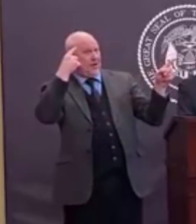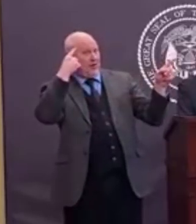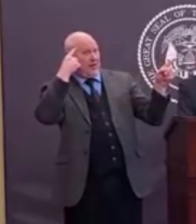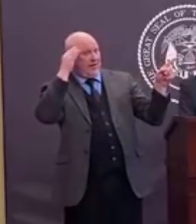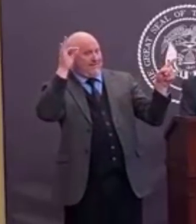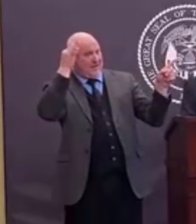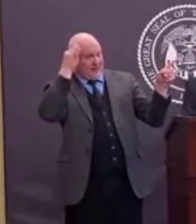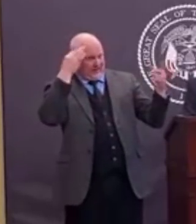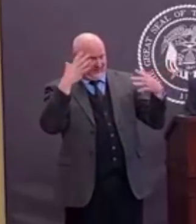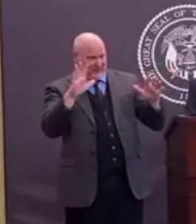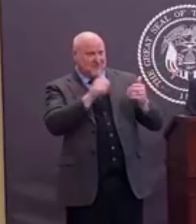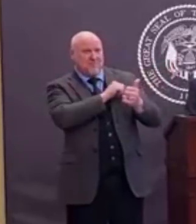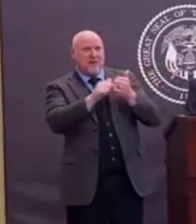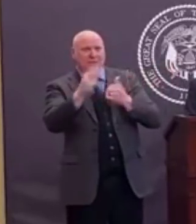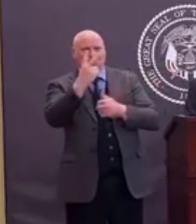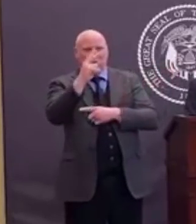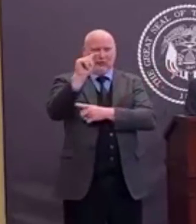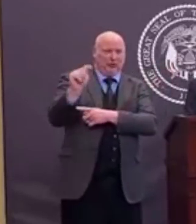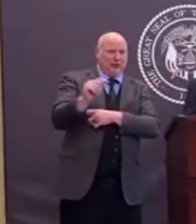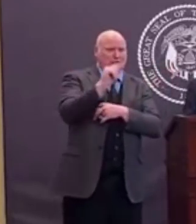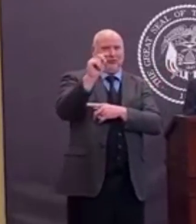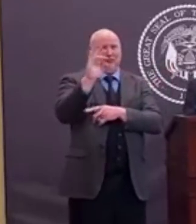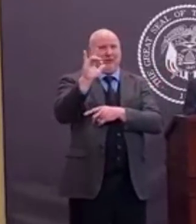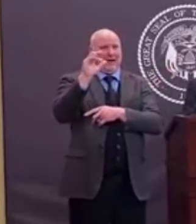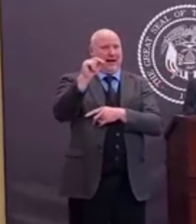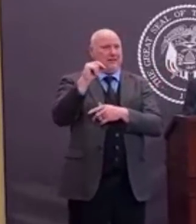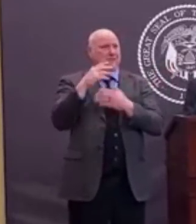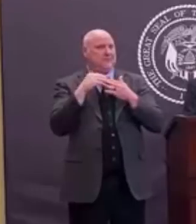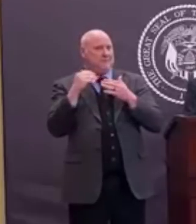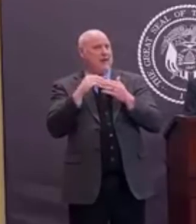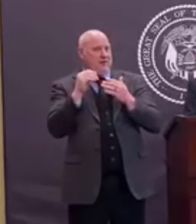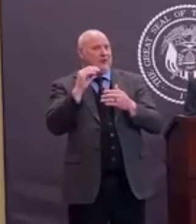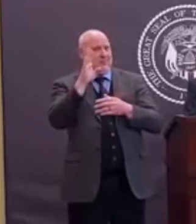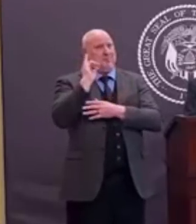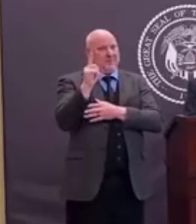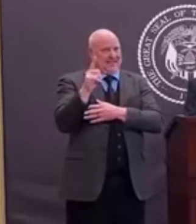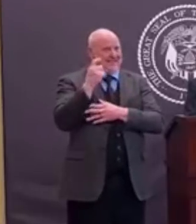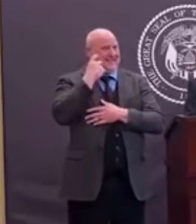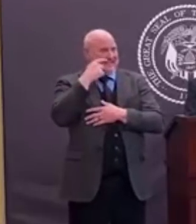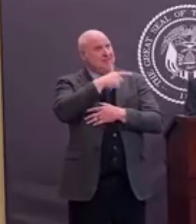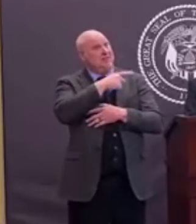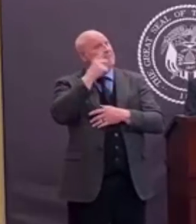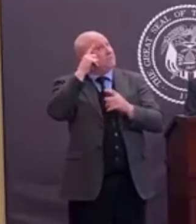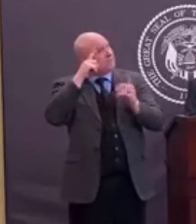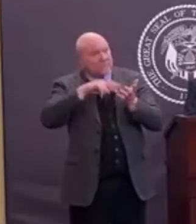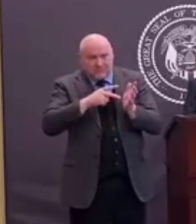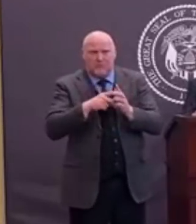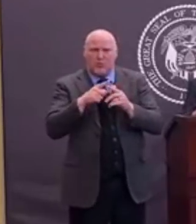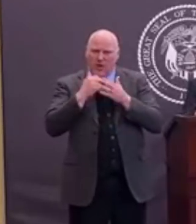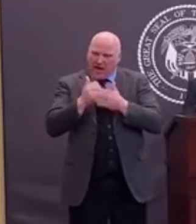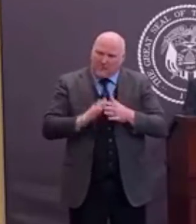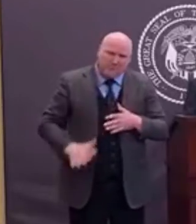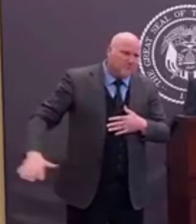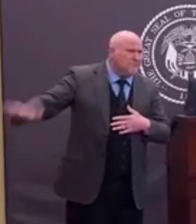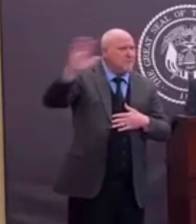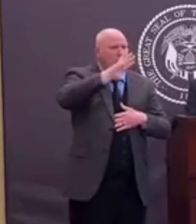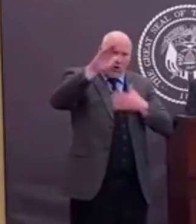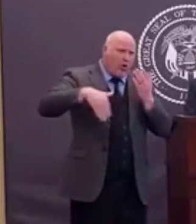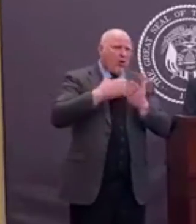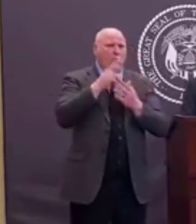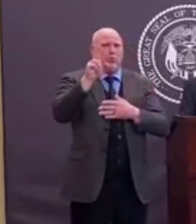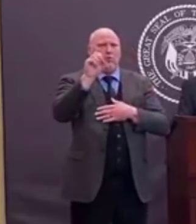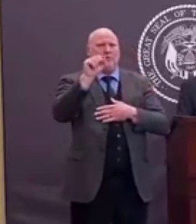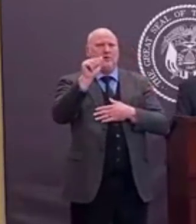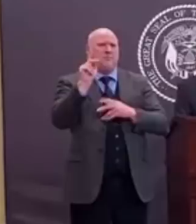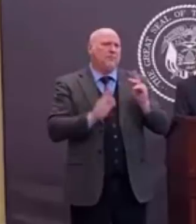trillion relief package to help us in many different areas of concern throughout the country. Some of that money will be coming to the